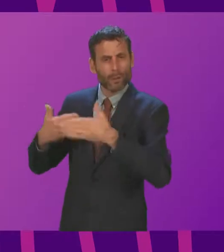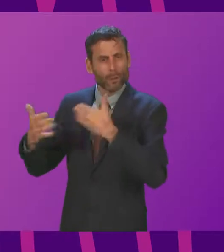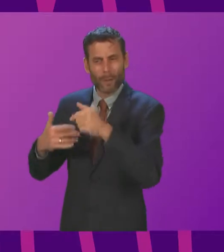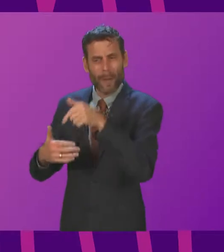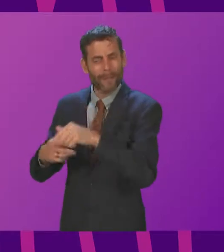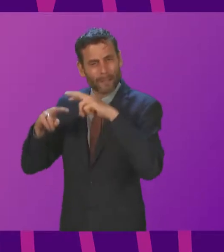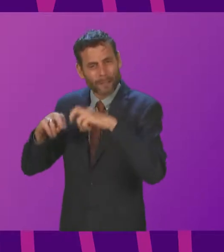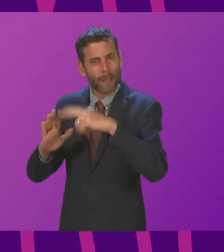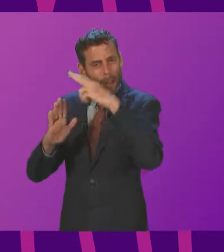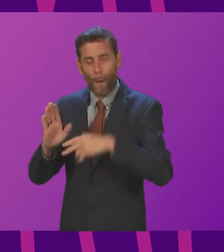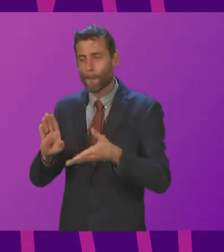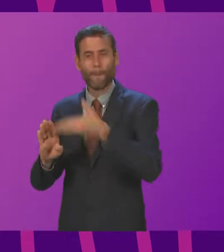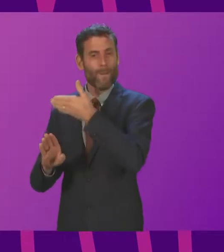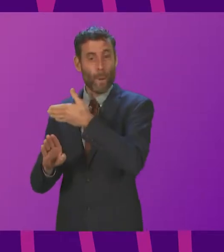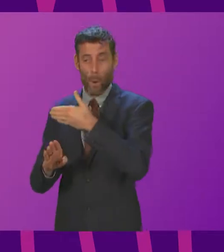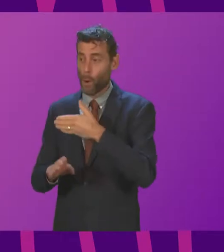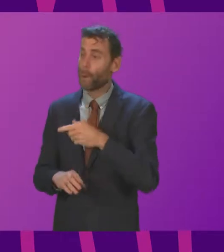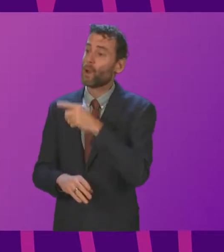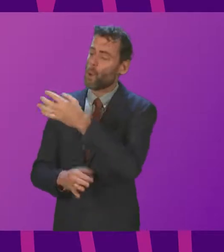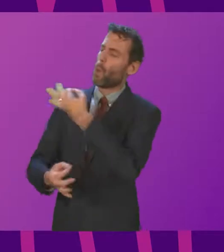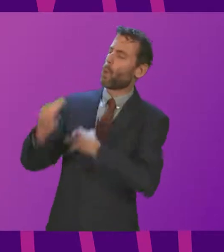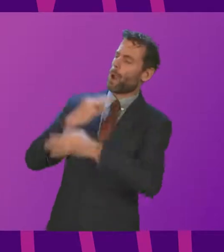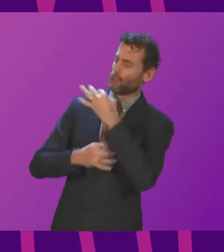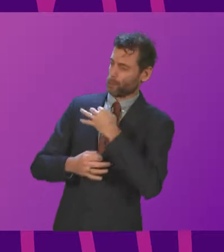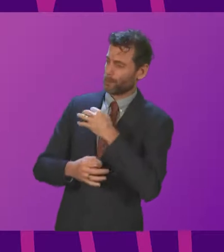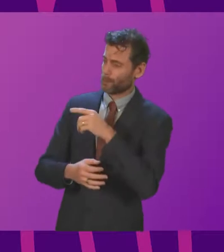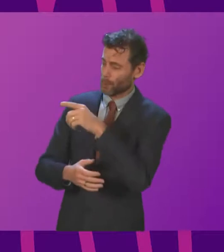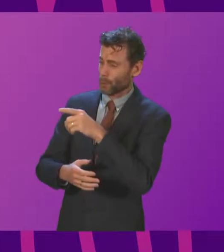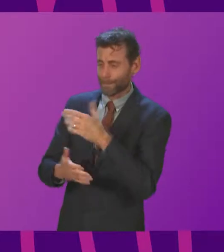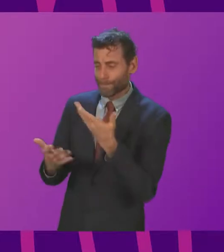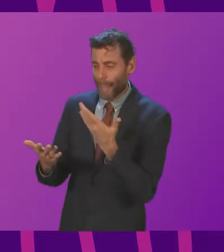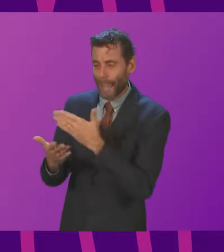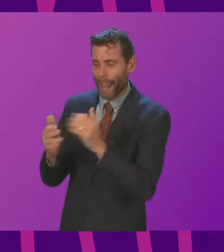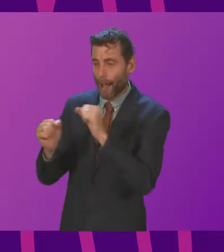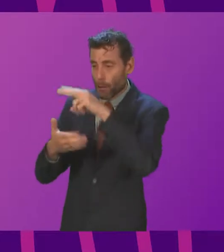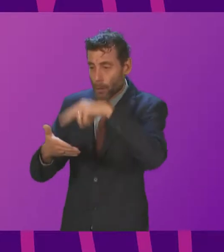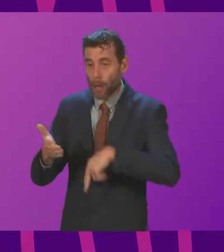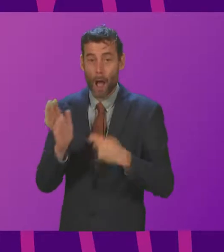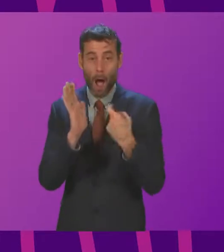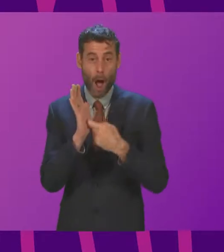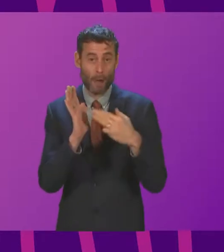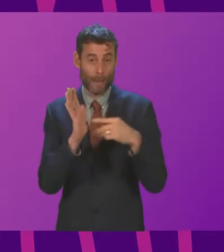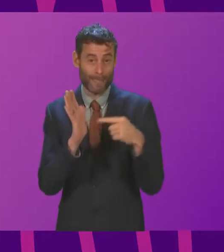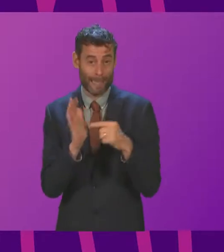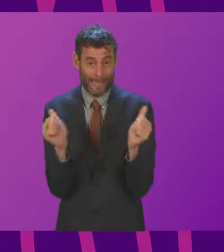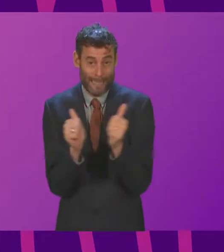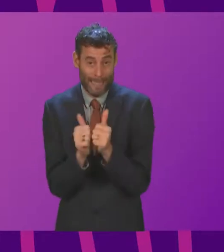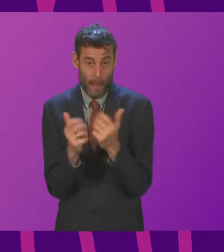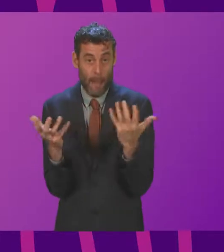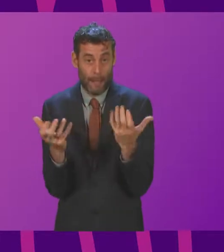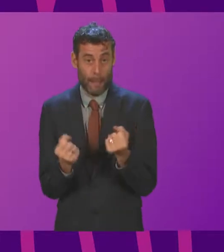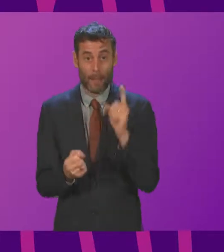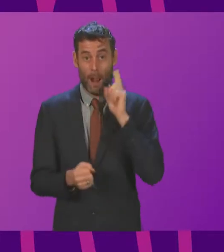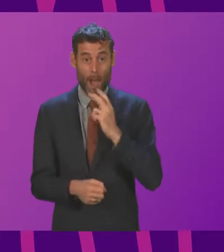clearly didn't, he might want to do it after he's asked these questions. The agreement that was accepted by the RMT last night is